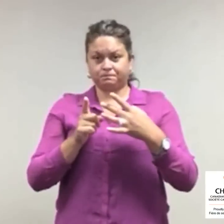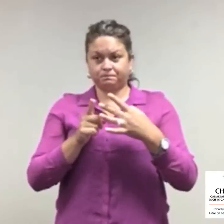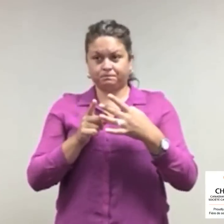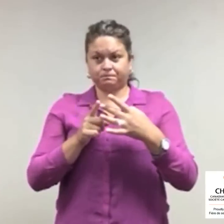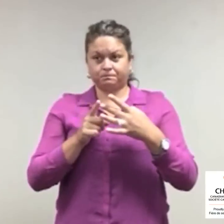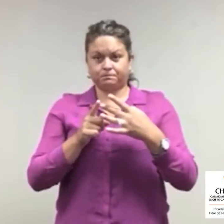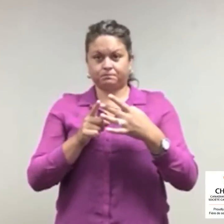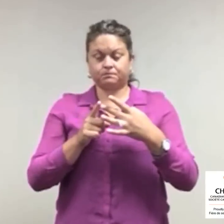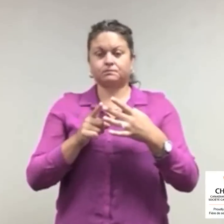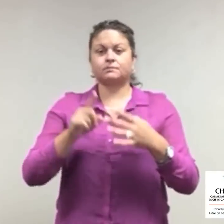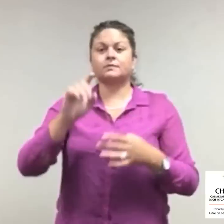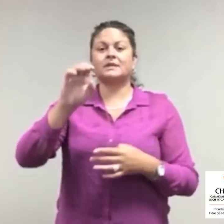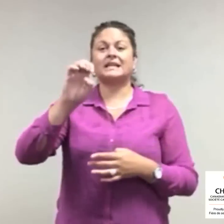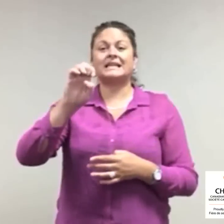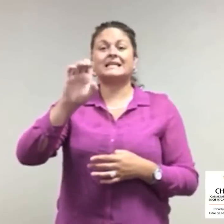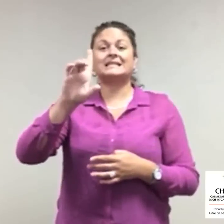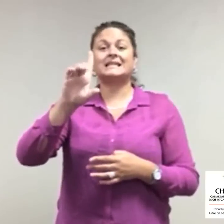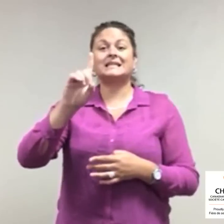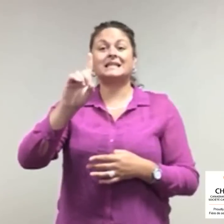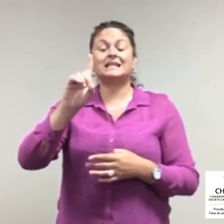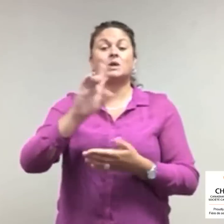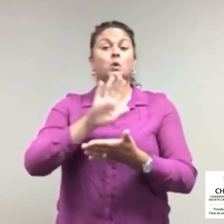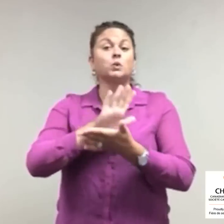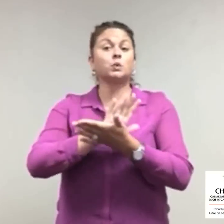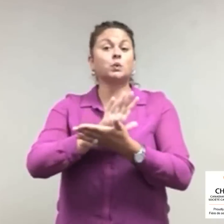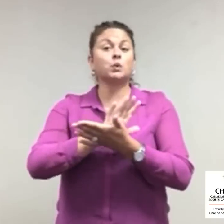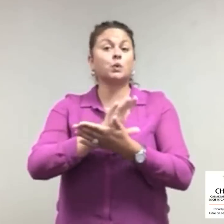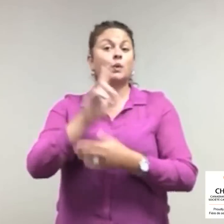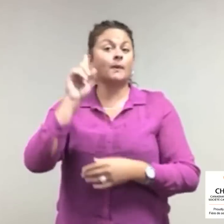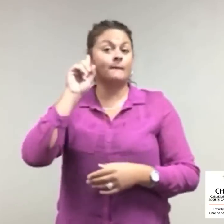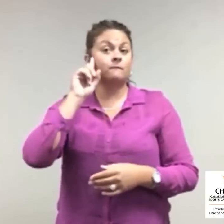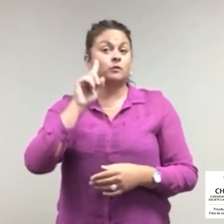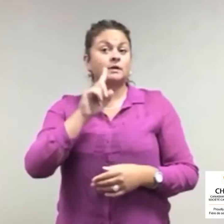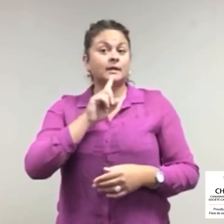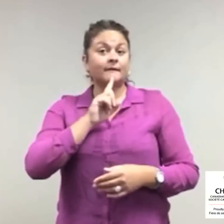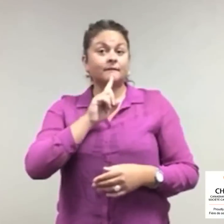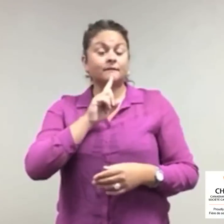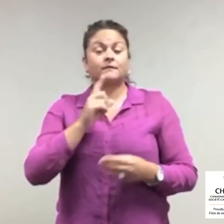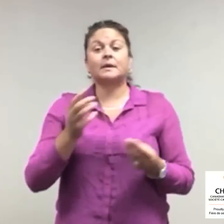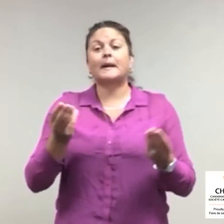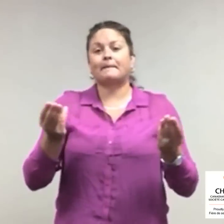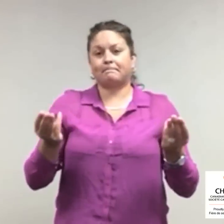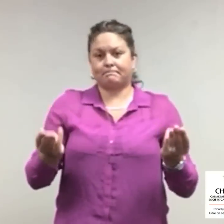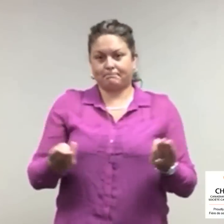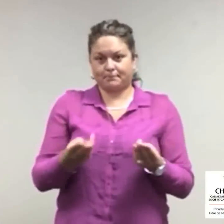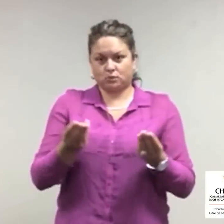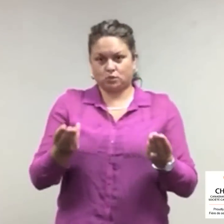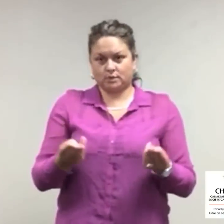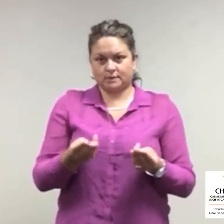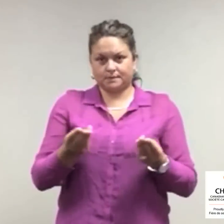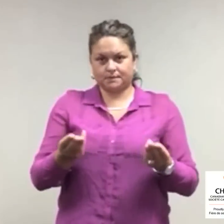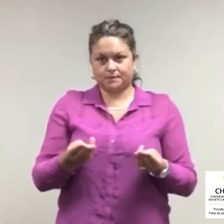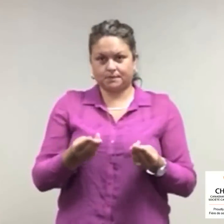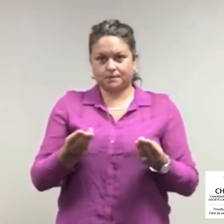E.C. Drury School for the Deaf in Milton,